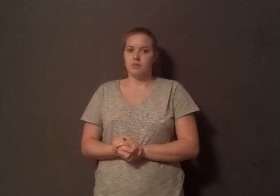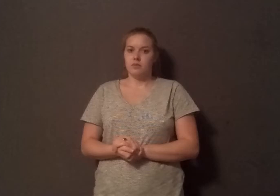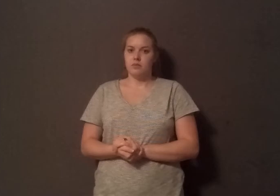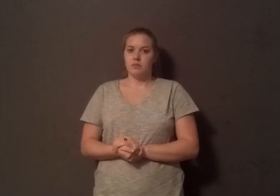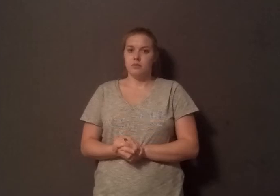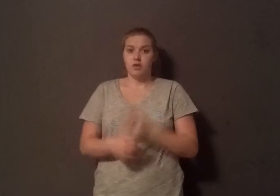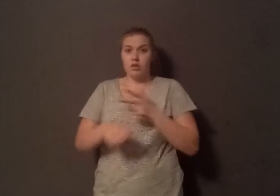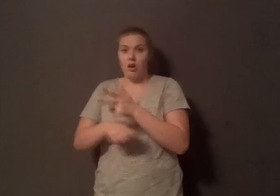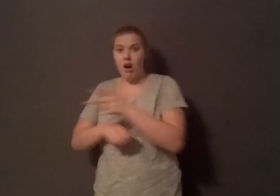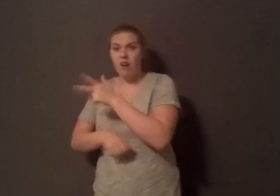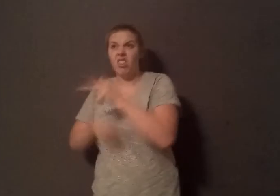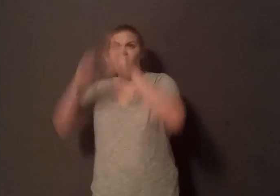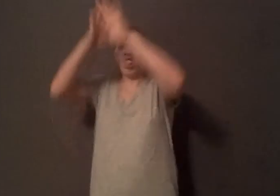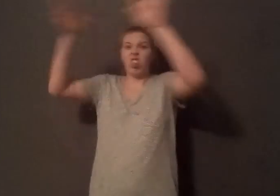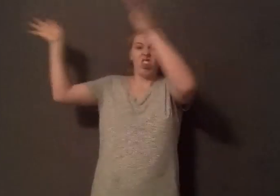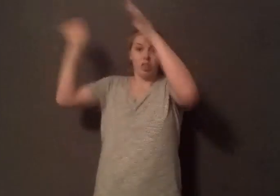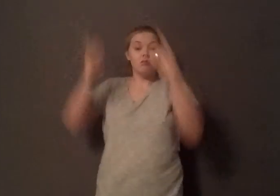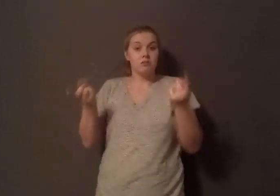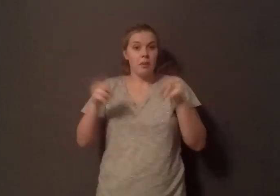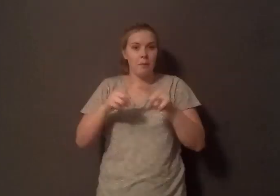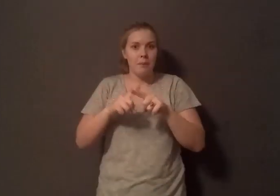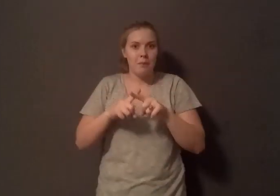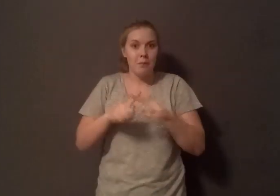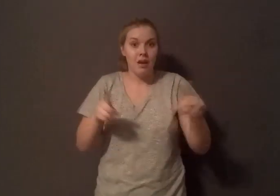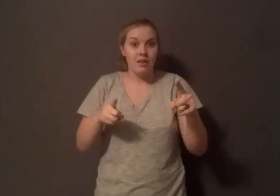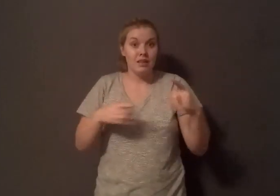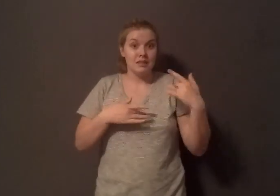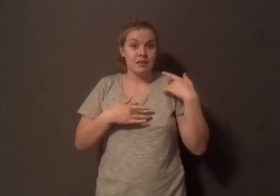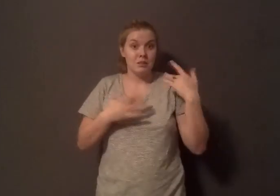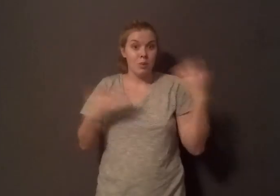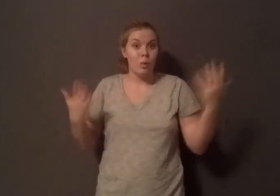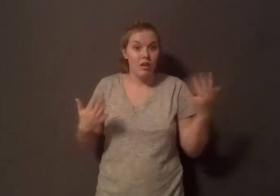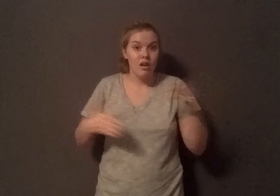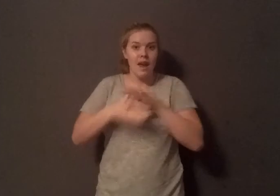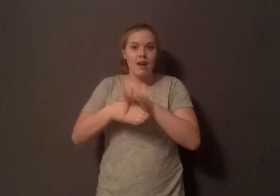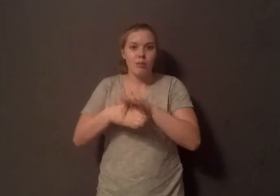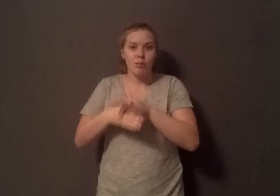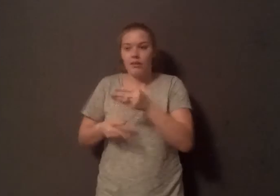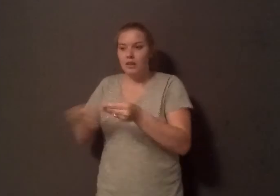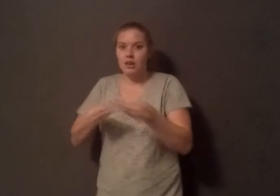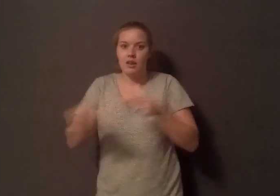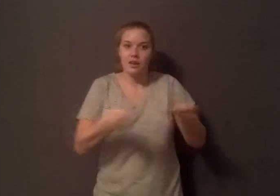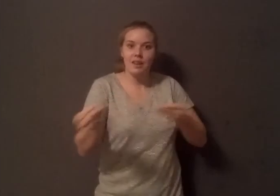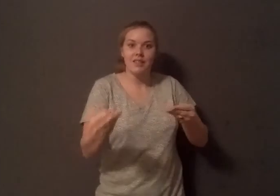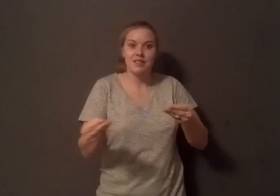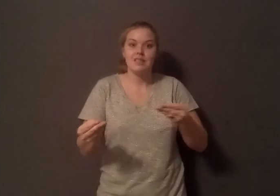transportation sector. It is a leading cause of rainforest destruction, species extinction, ocean dead zones, and freshwater consumption.